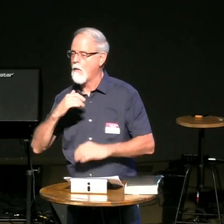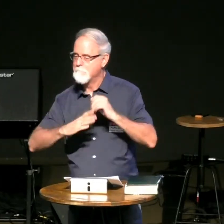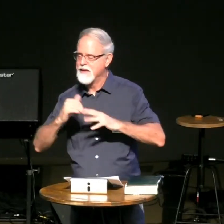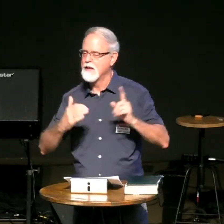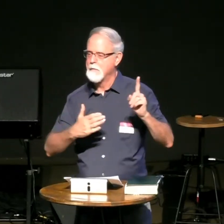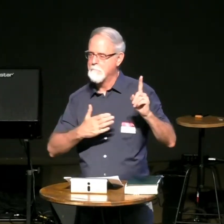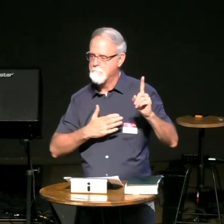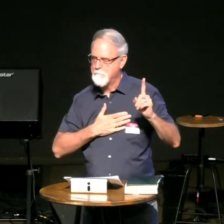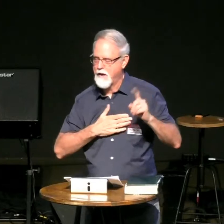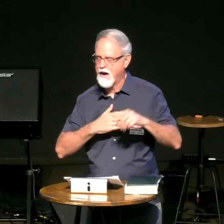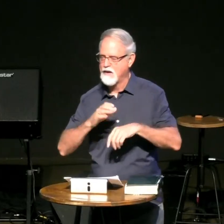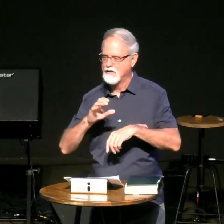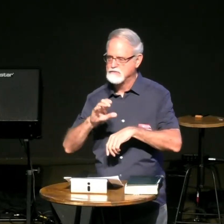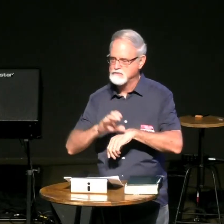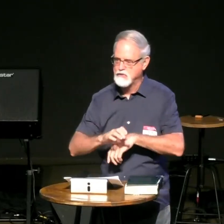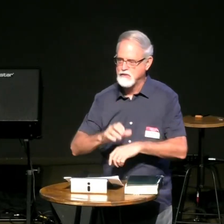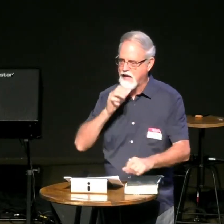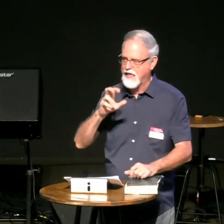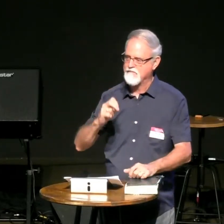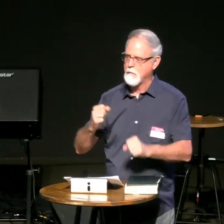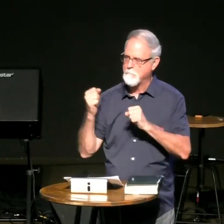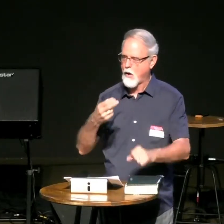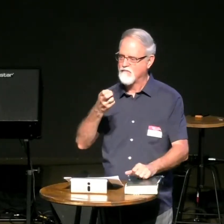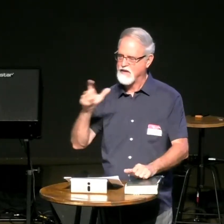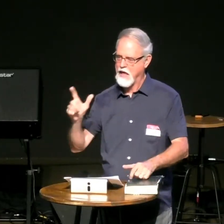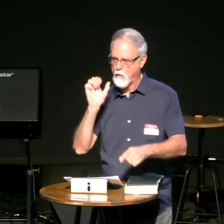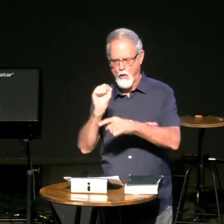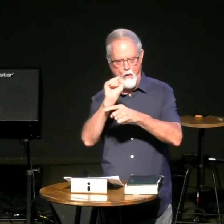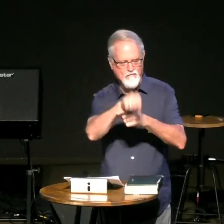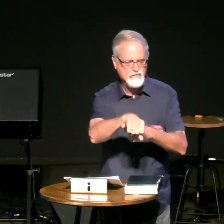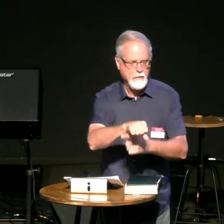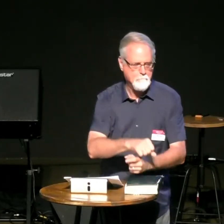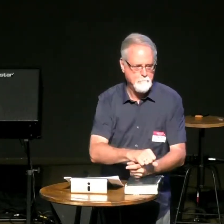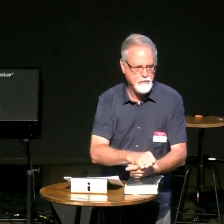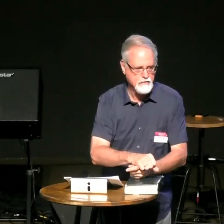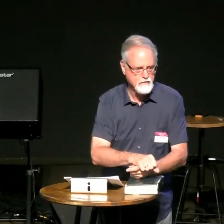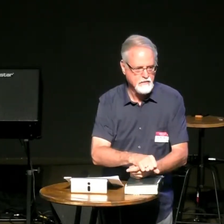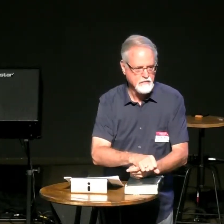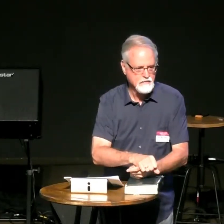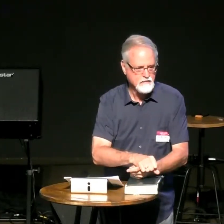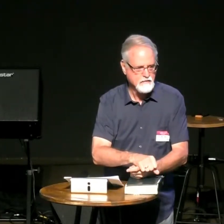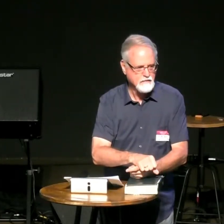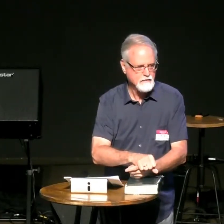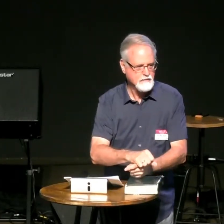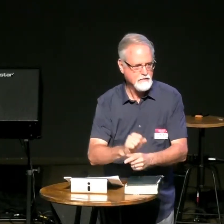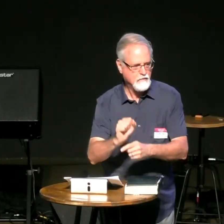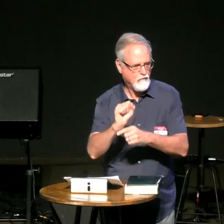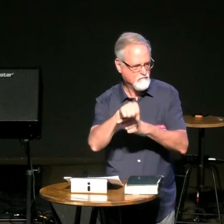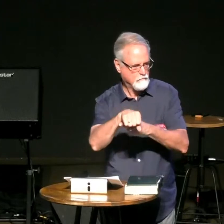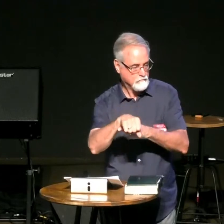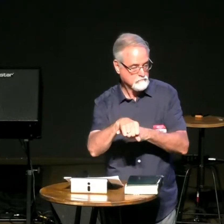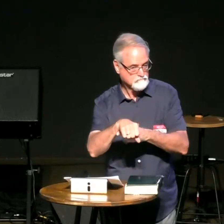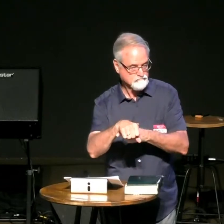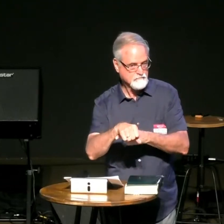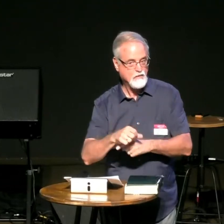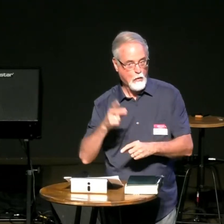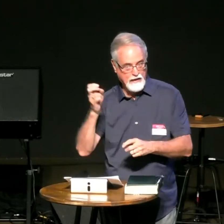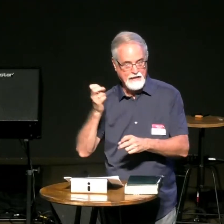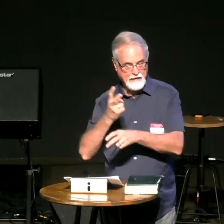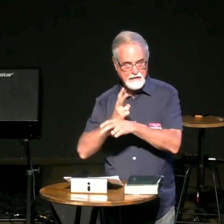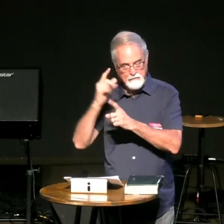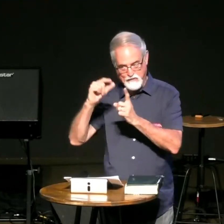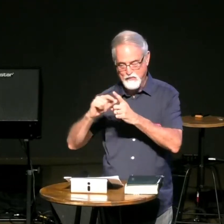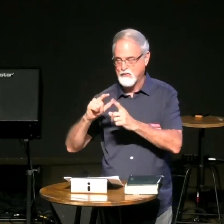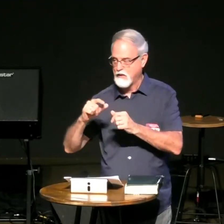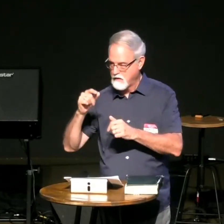right and when he set up his new church he said it will be so strong that the gates of hell will not prevail against it